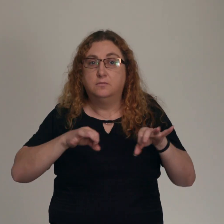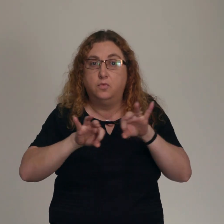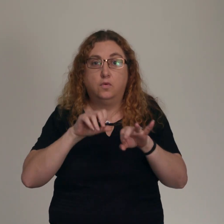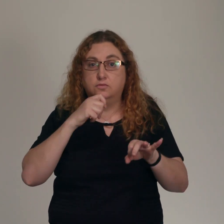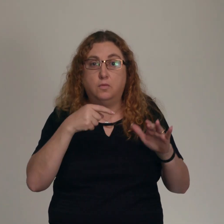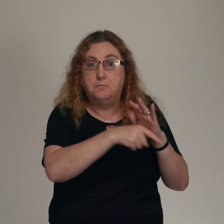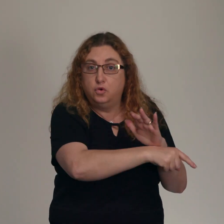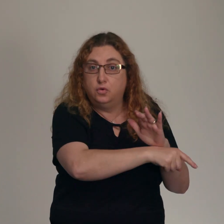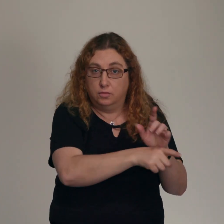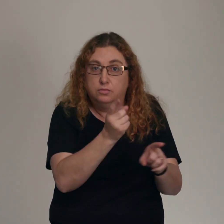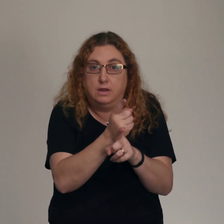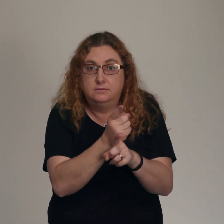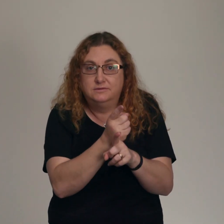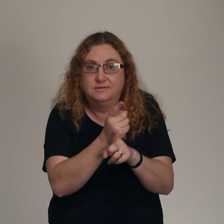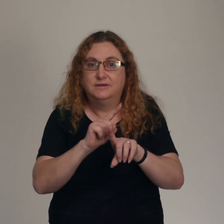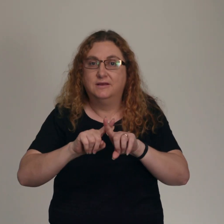It's another thing to not be angry.